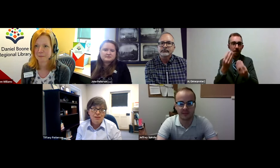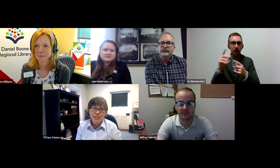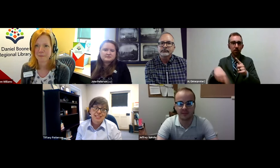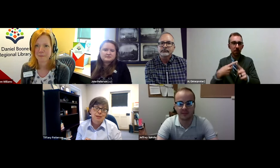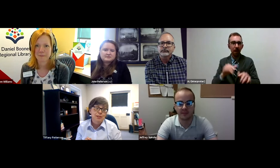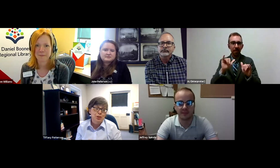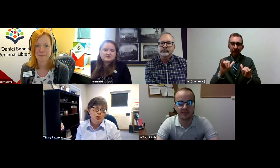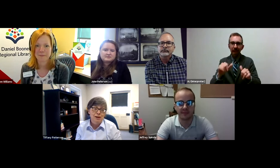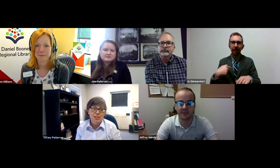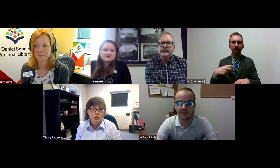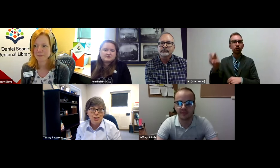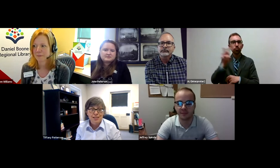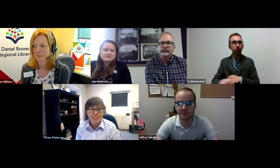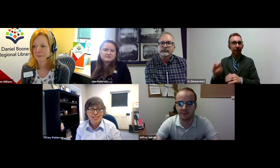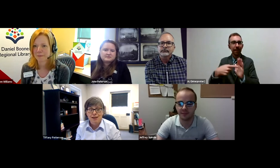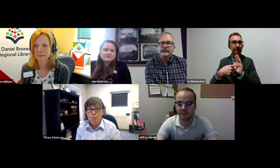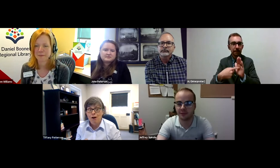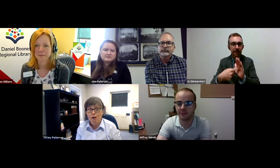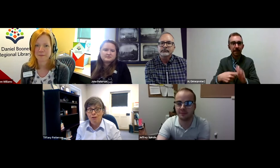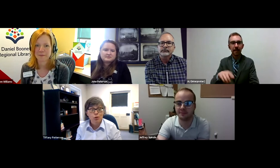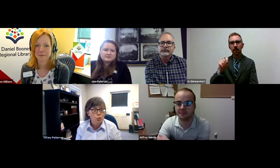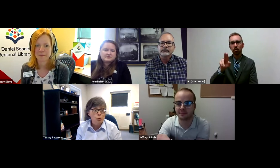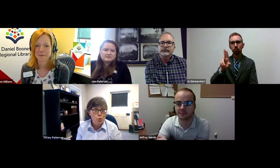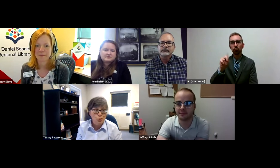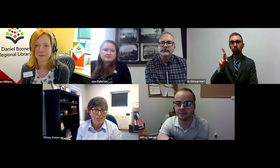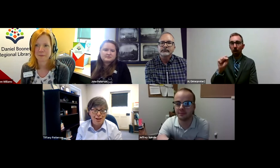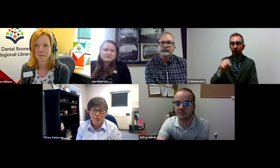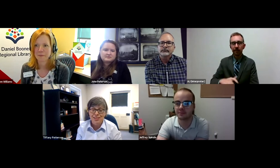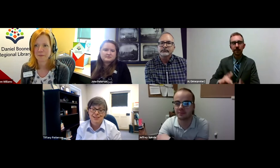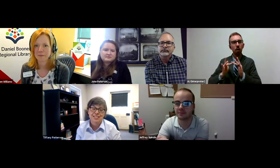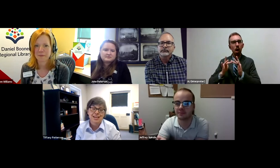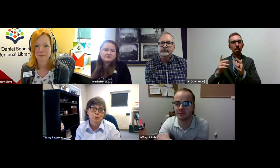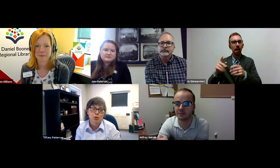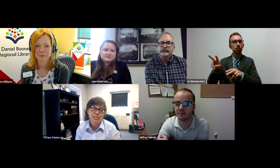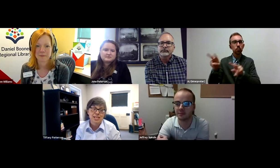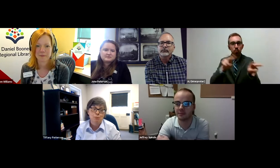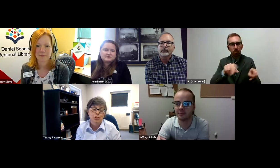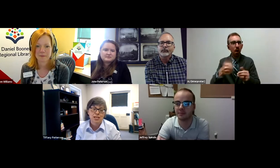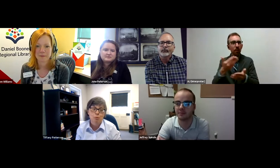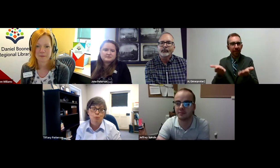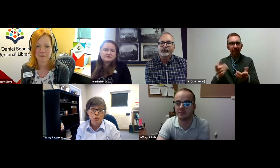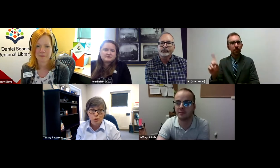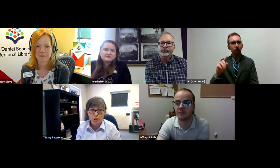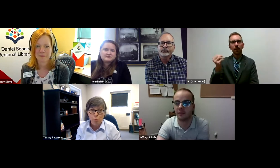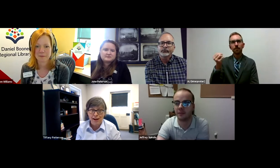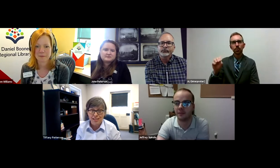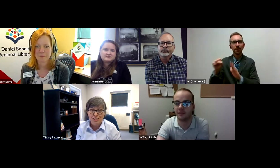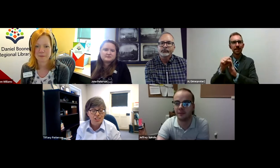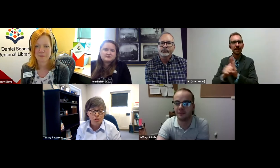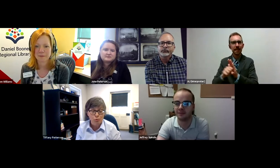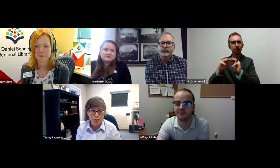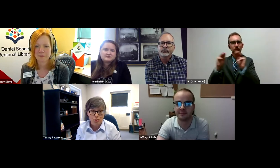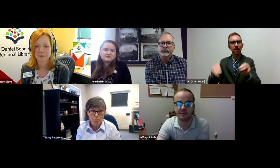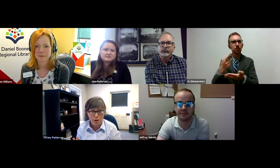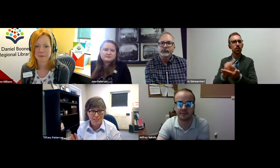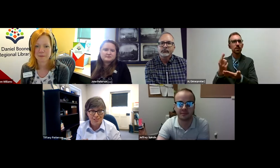traveling exhibits, our traveling trunks, our virtual tours and other things at the Missouri State Museum resources page,